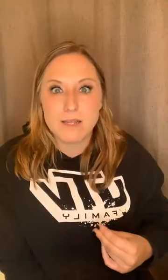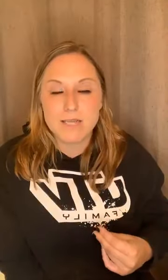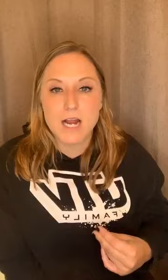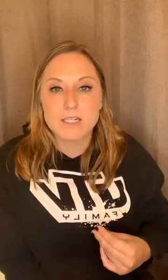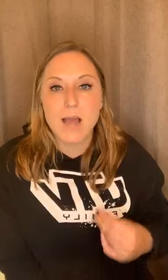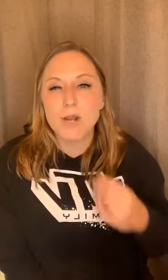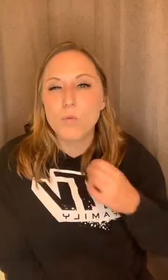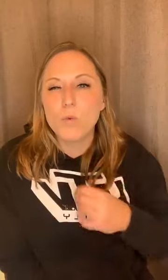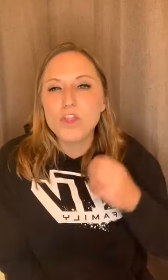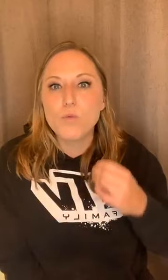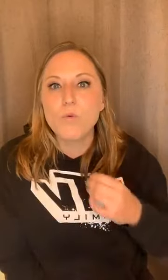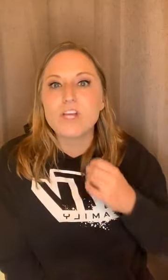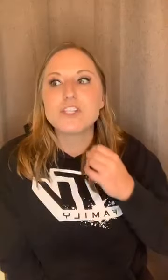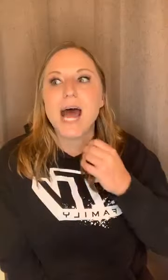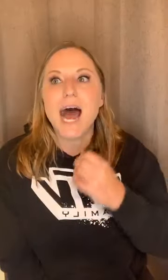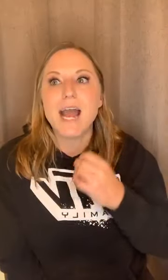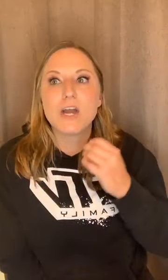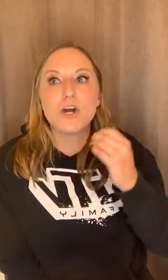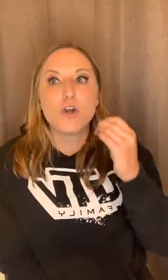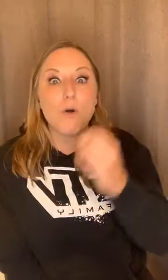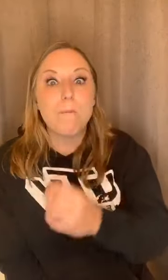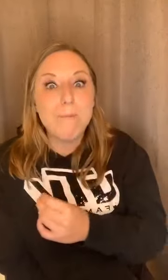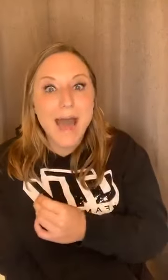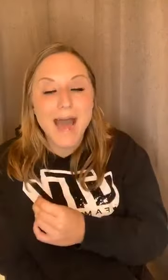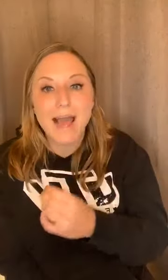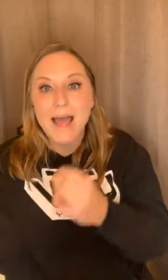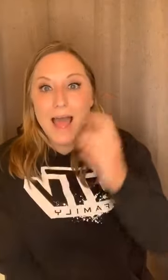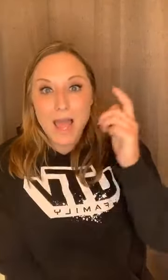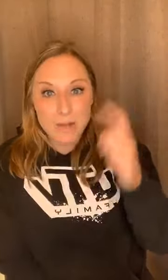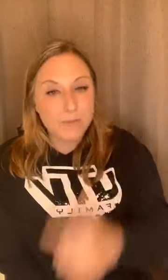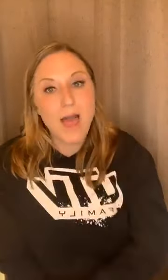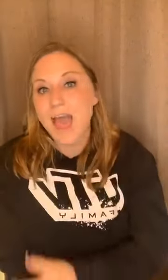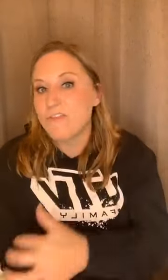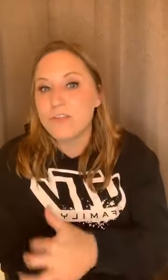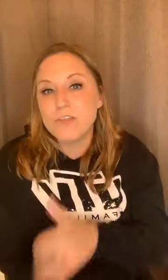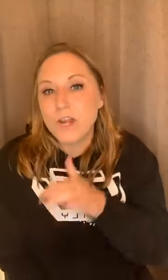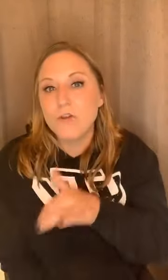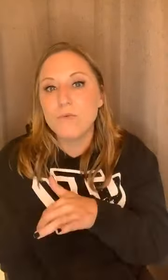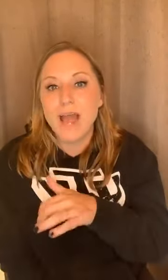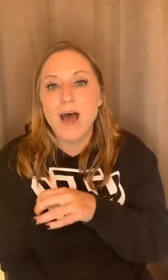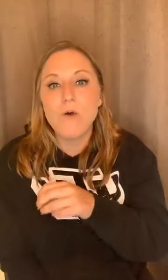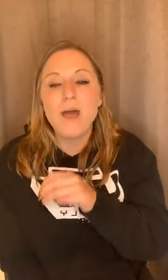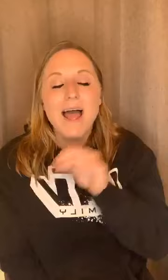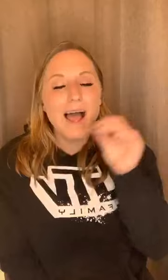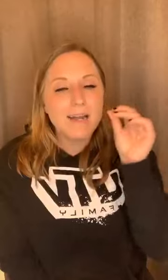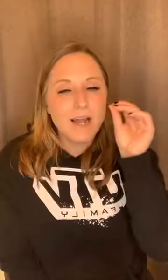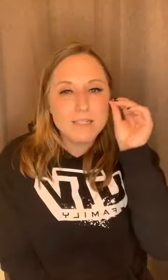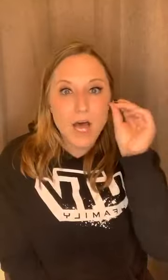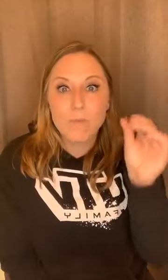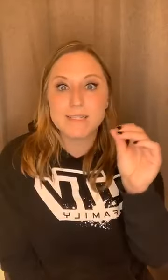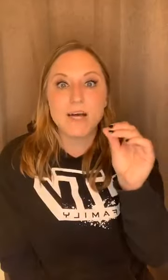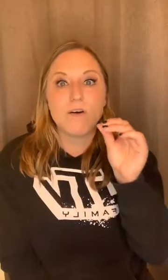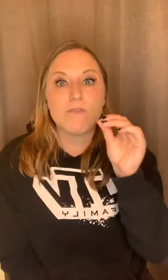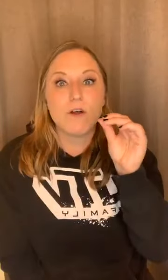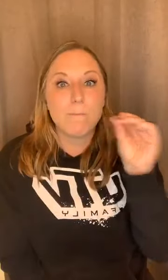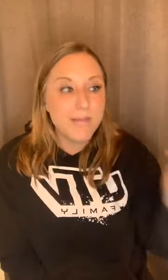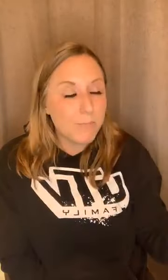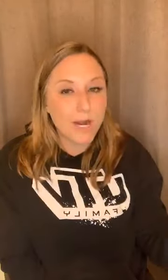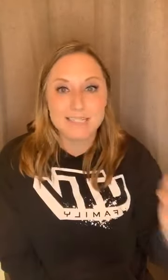entire time. And I really wish that I could go back and apply everything that I know now and tell myself, be present,